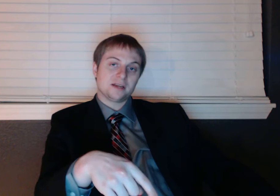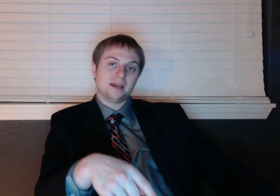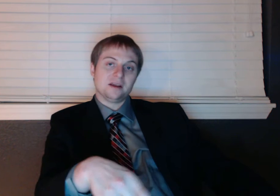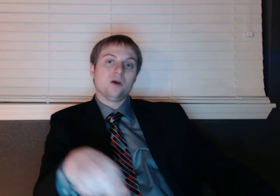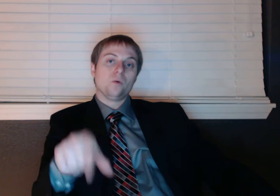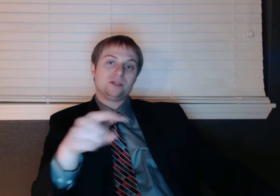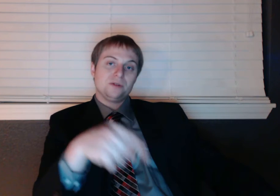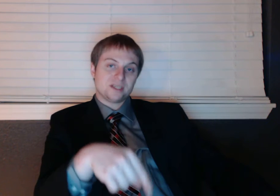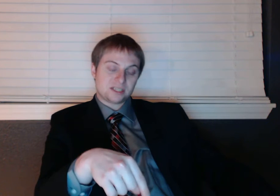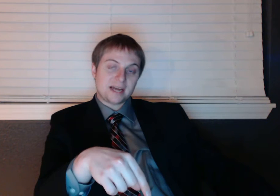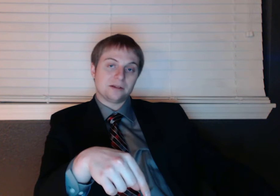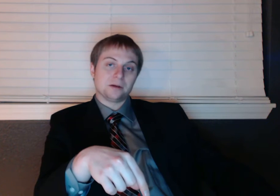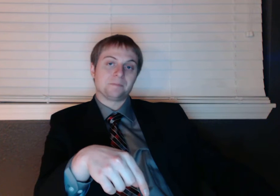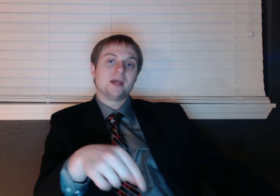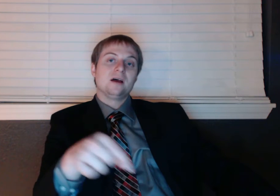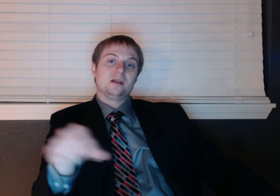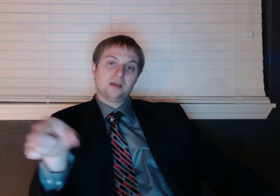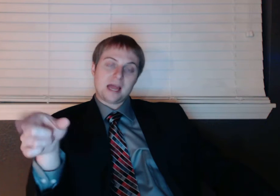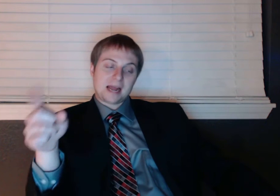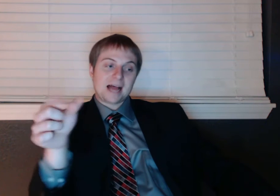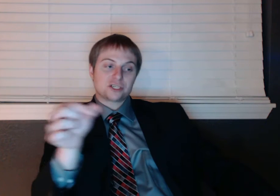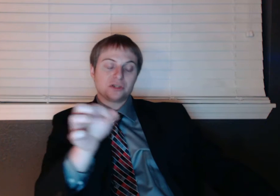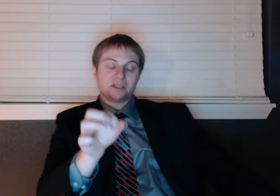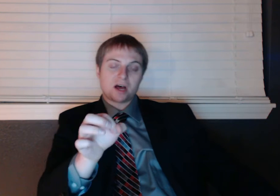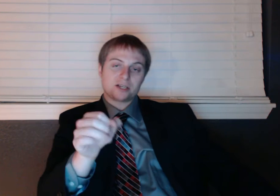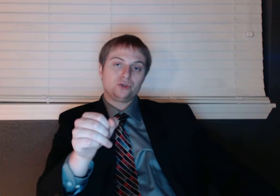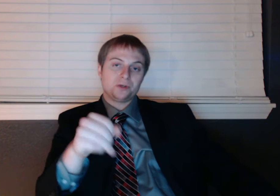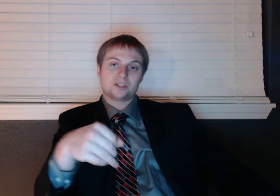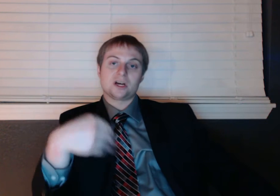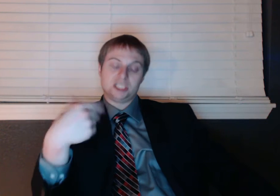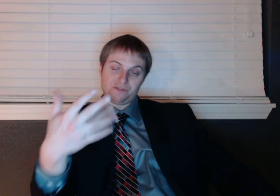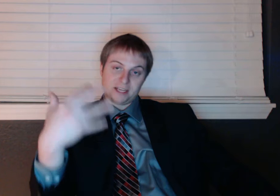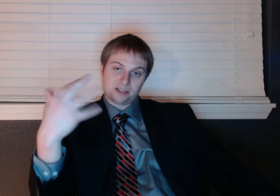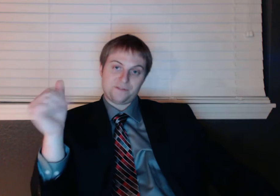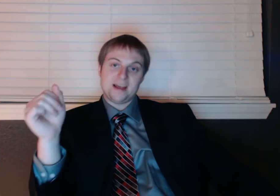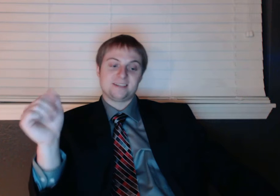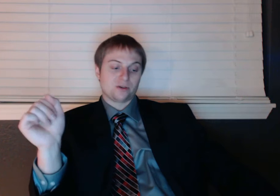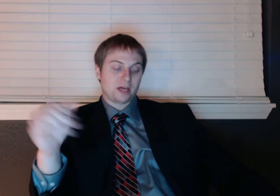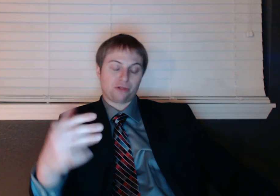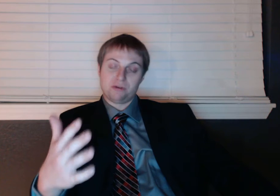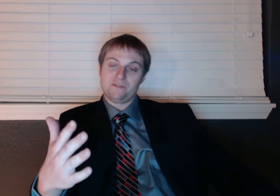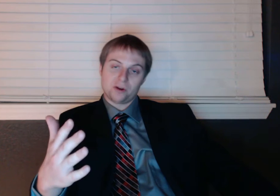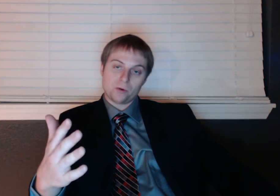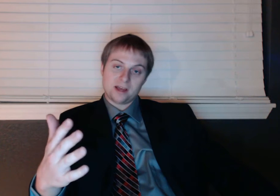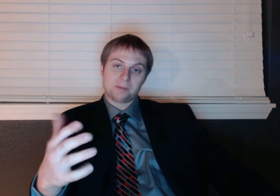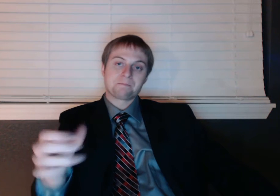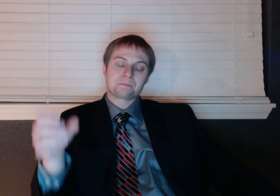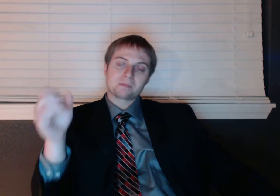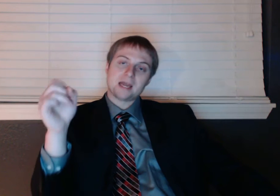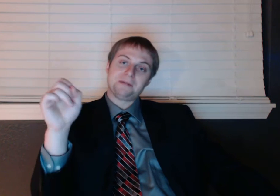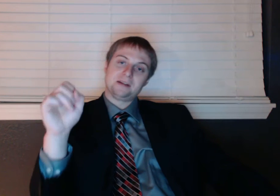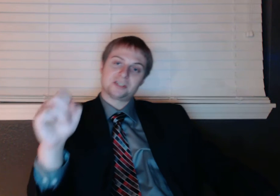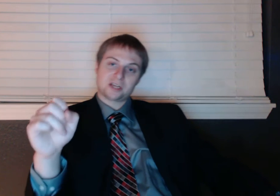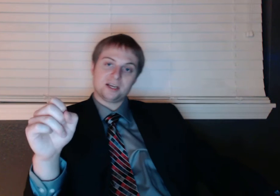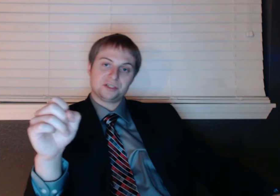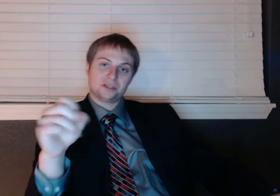London, went to the asylum, and actually talked to Julian Assange face-to-face. They're like three feet away. And they discussed